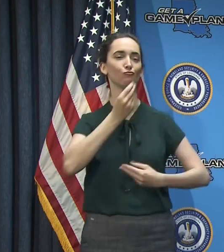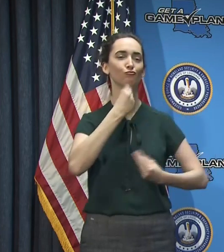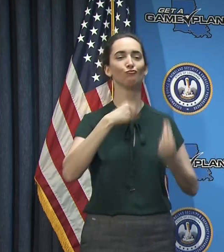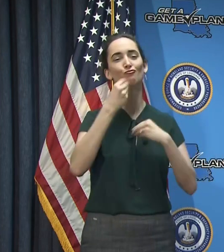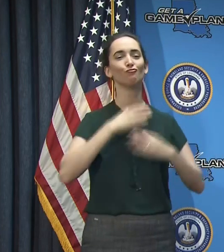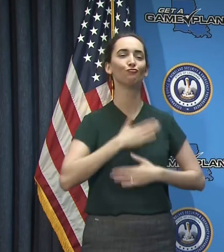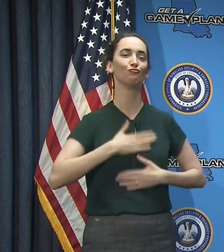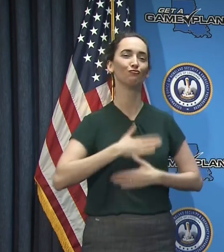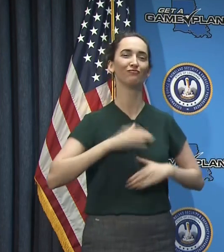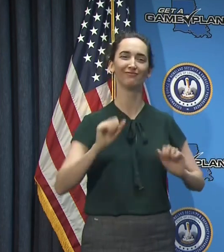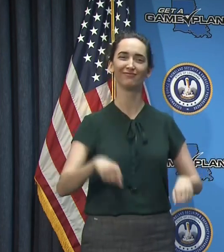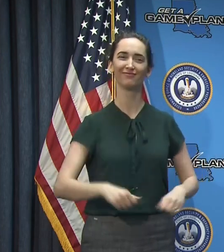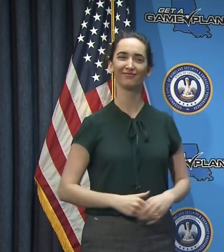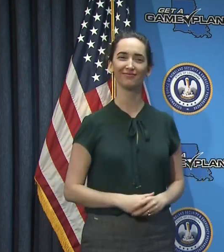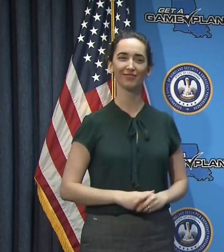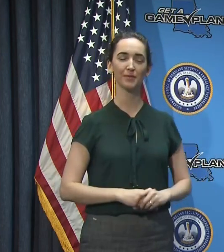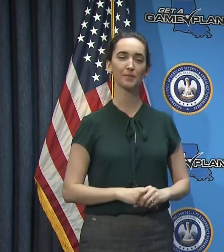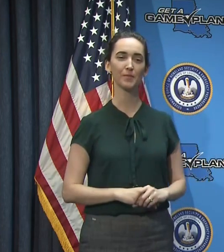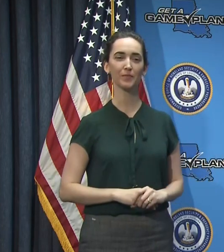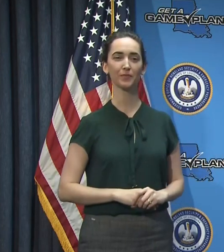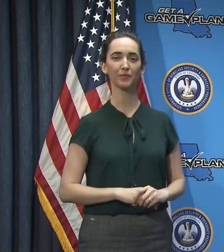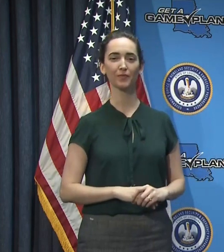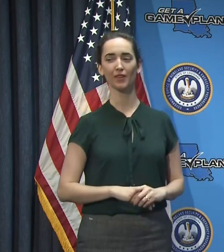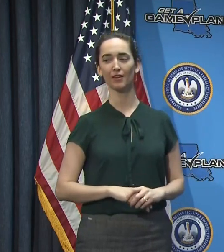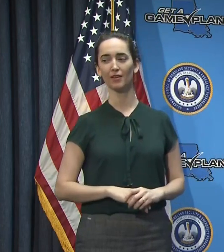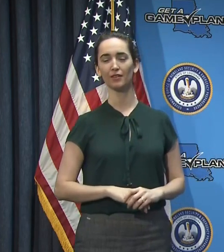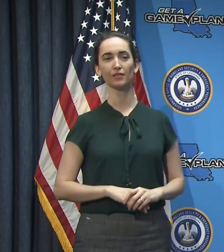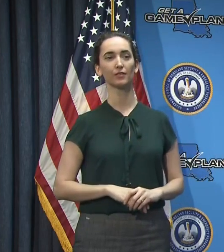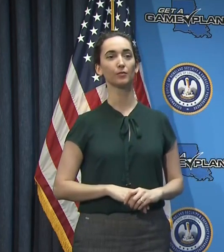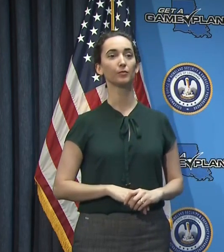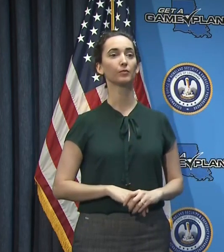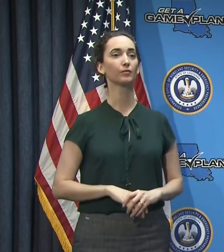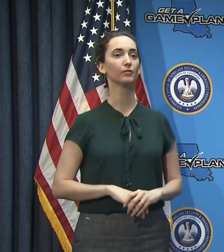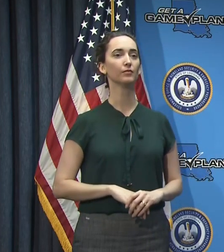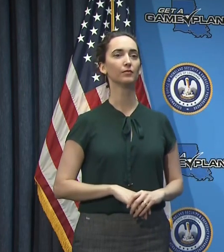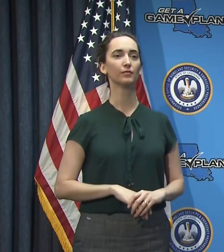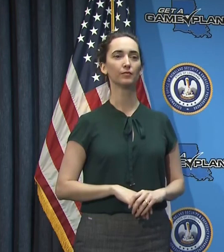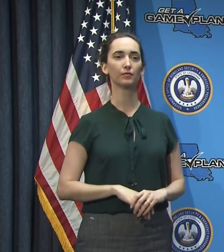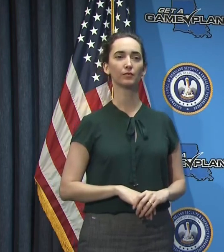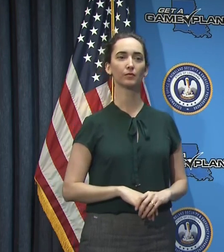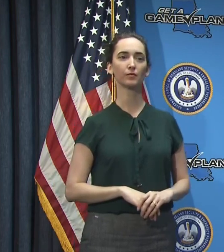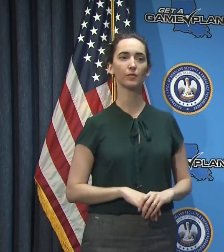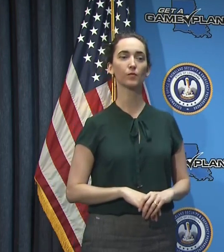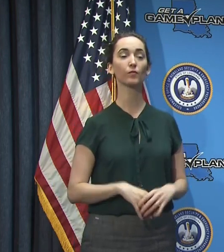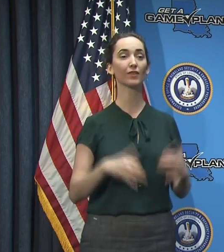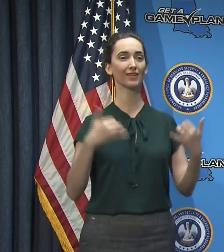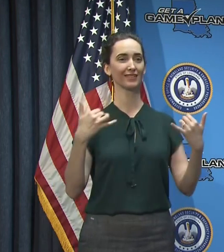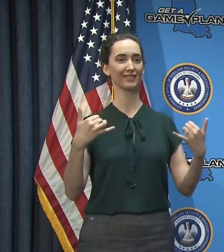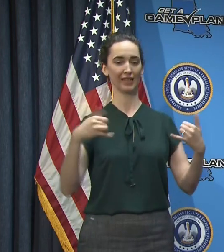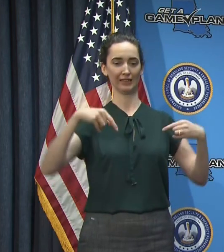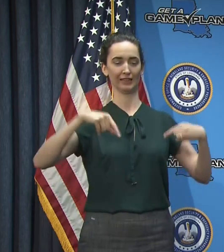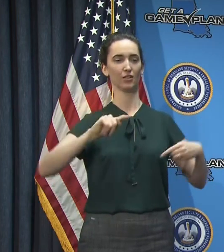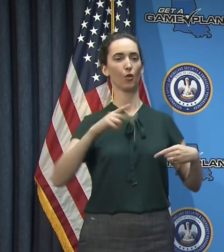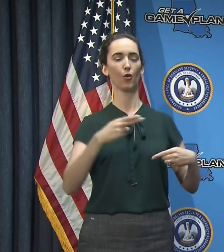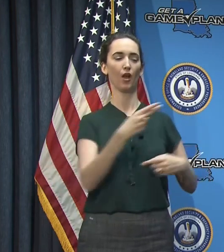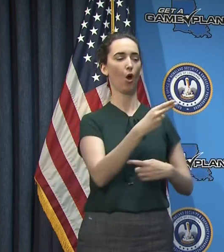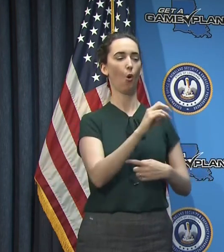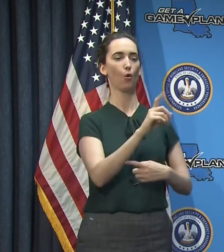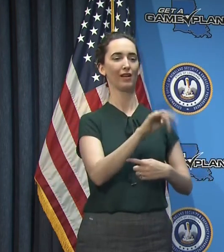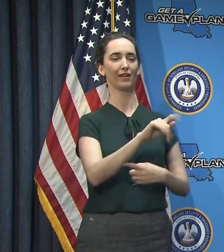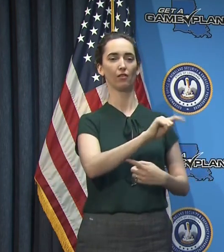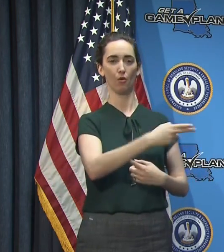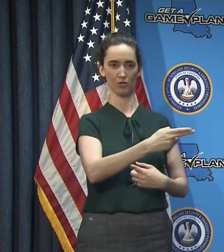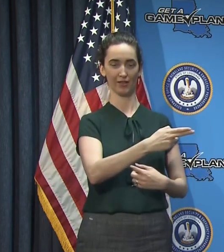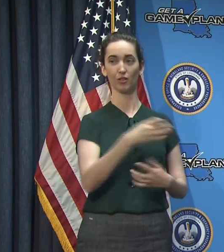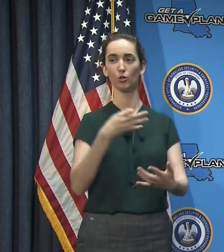I know right now as we are celebrating and marking Holy Thursday and approaching Easter weekend,